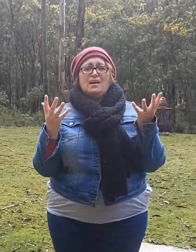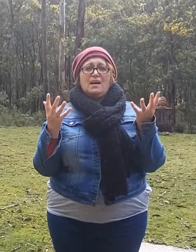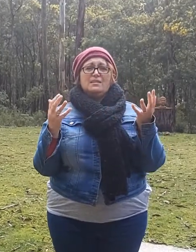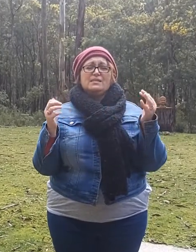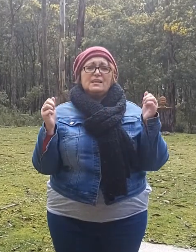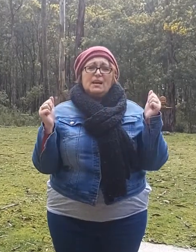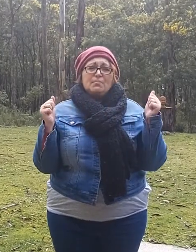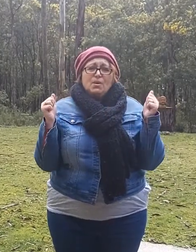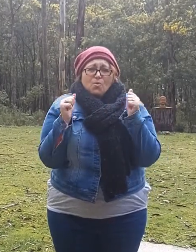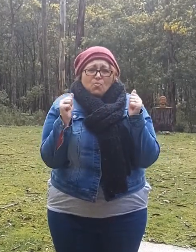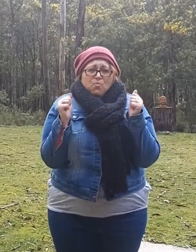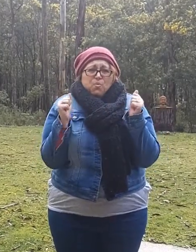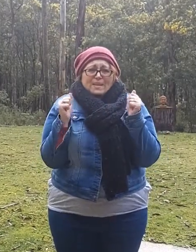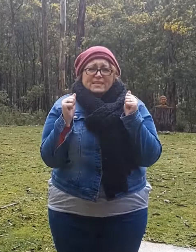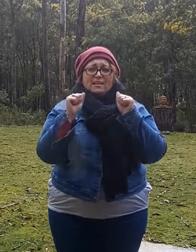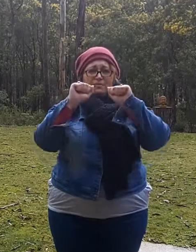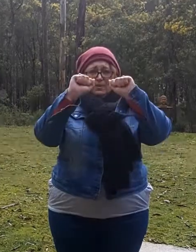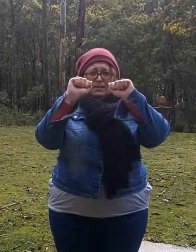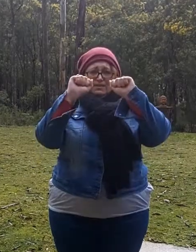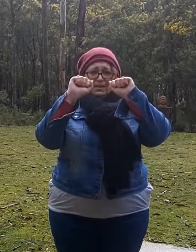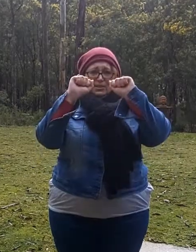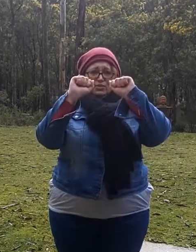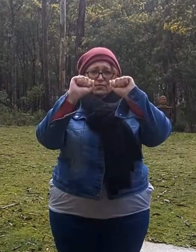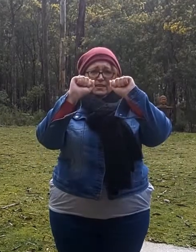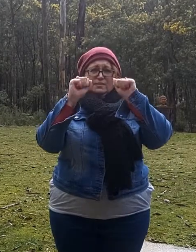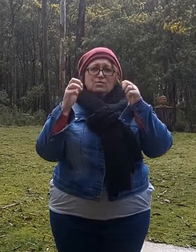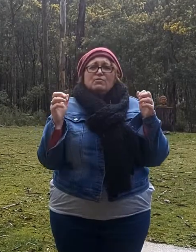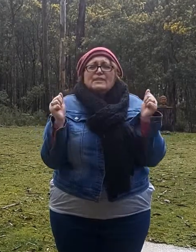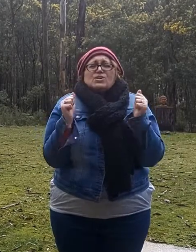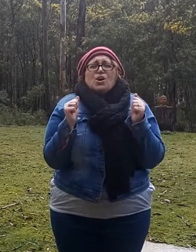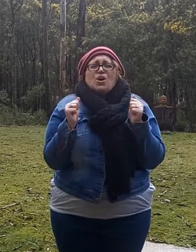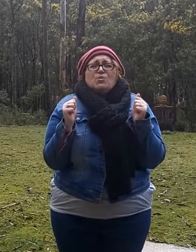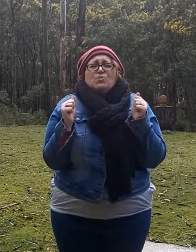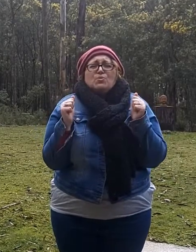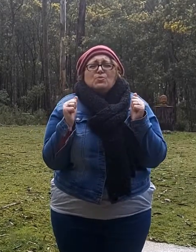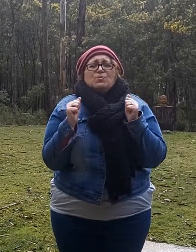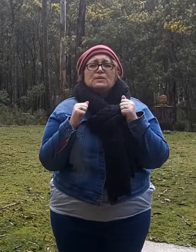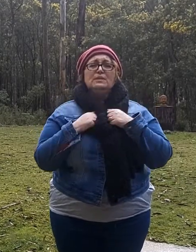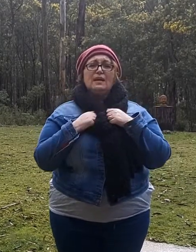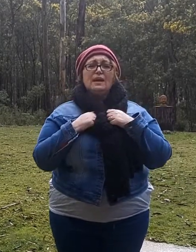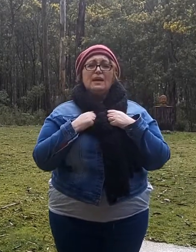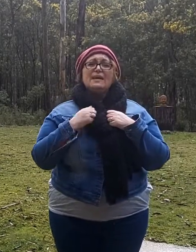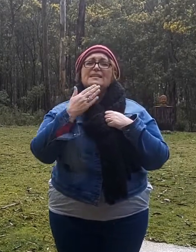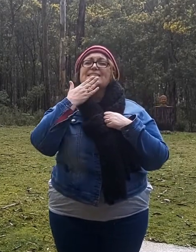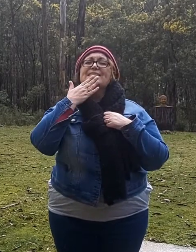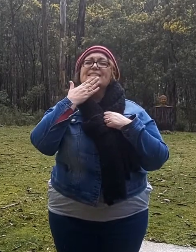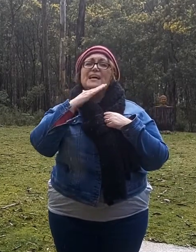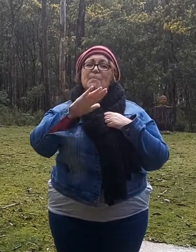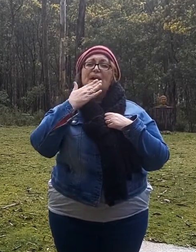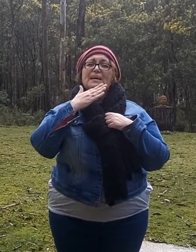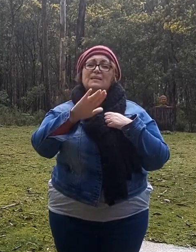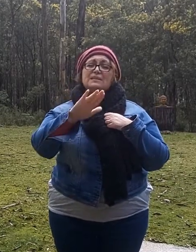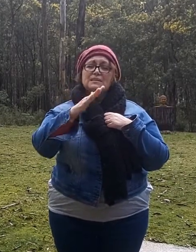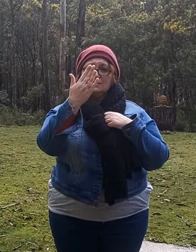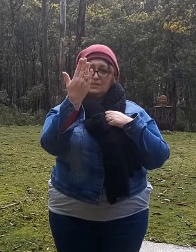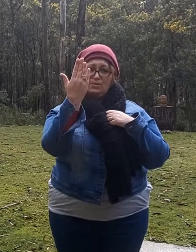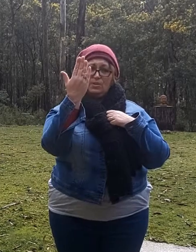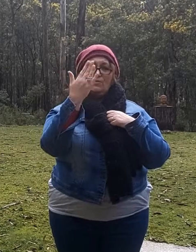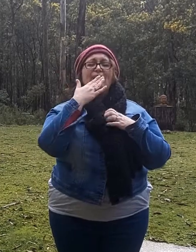are the same winter with our cletched fist oh it's cold in summer with your flat